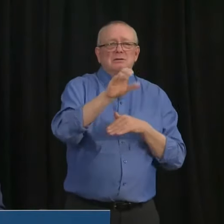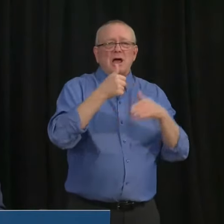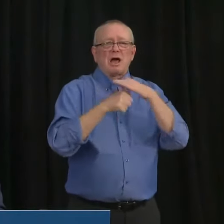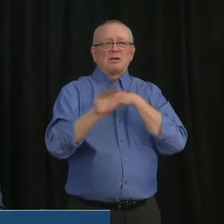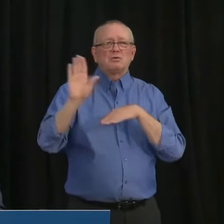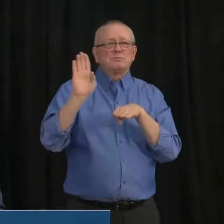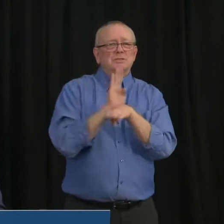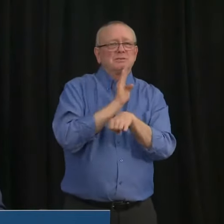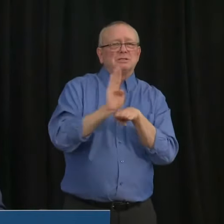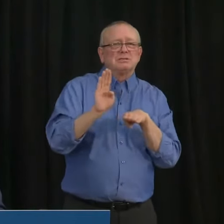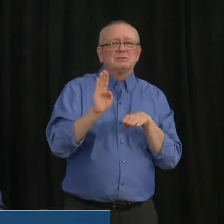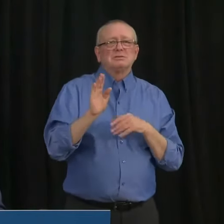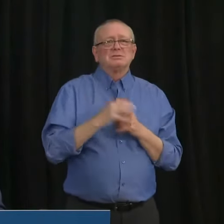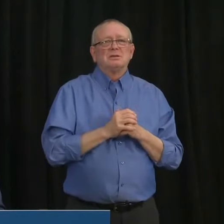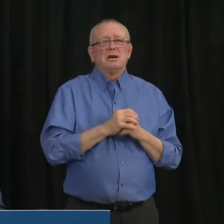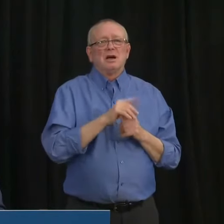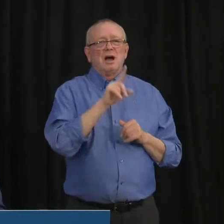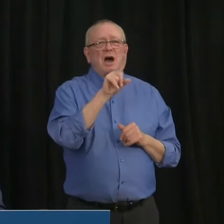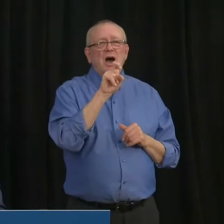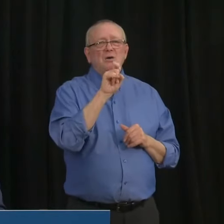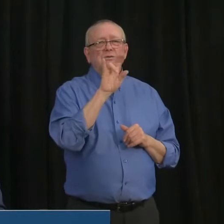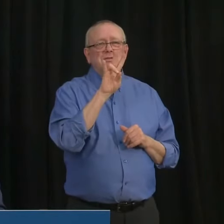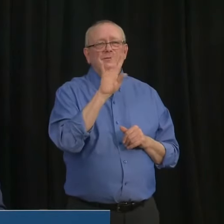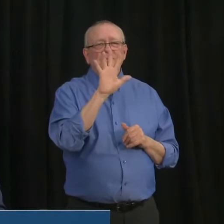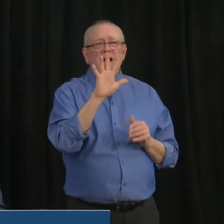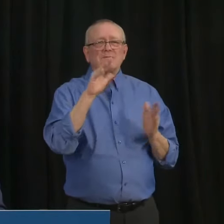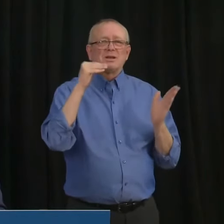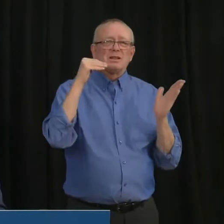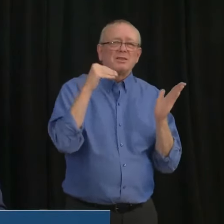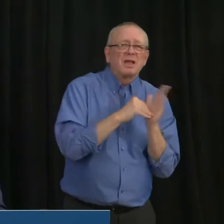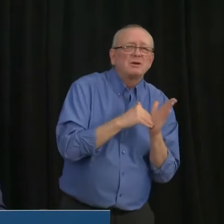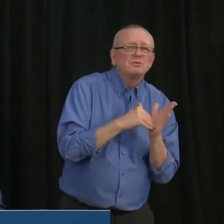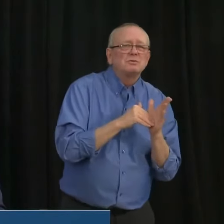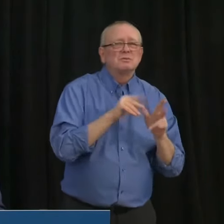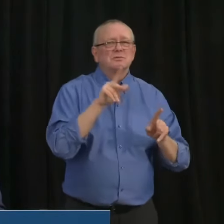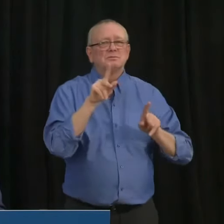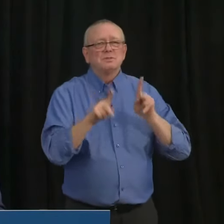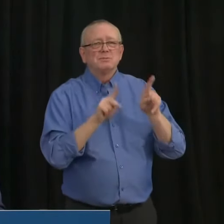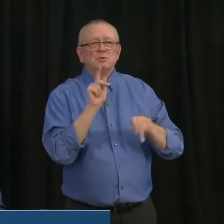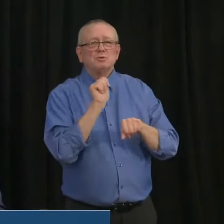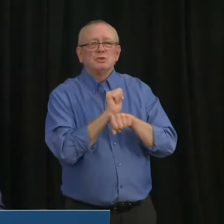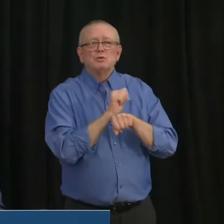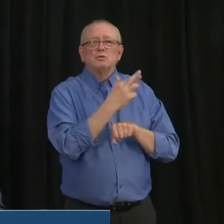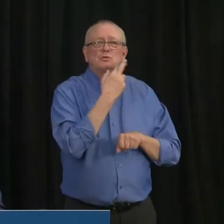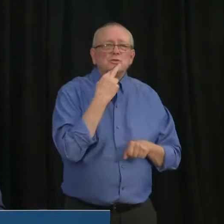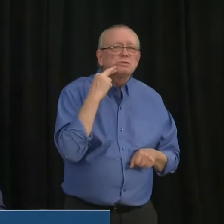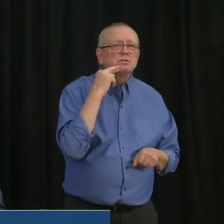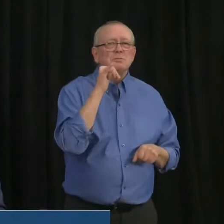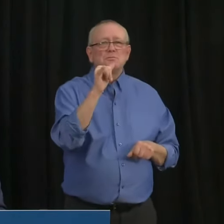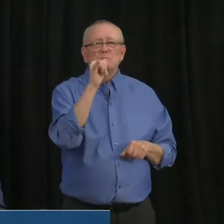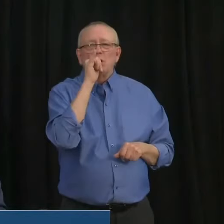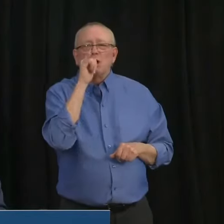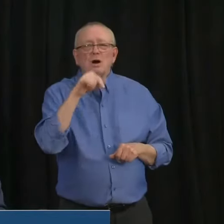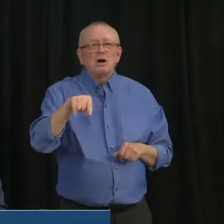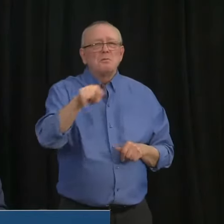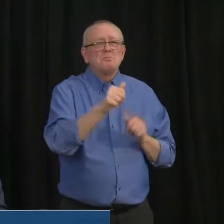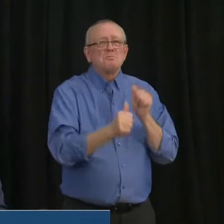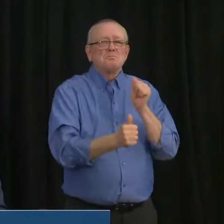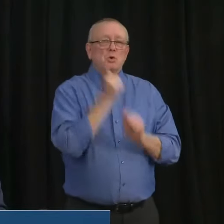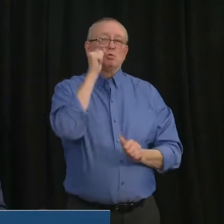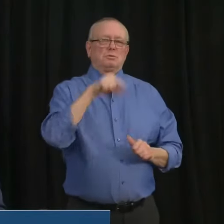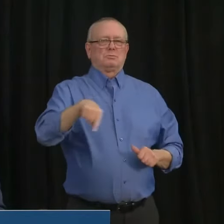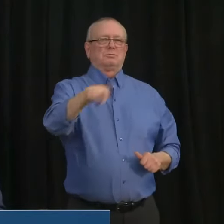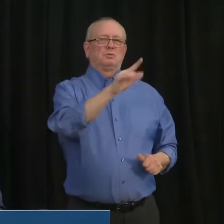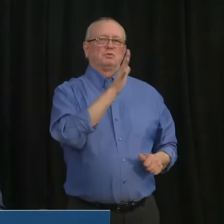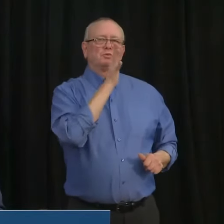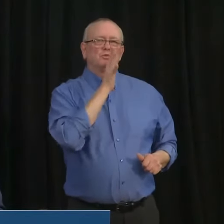175,000 people who work in that industry, disproportionately women. I would, I would ask them to